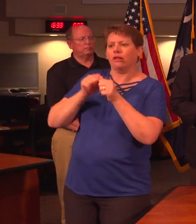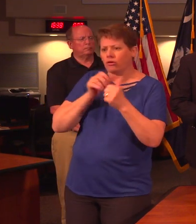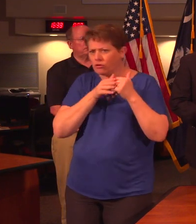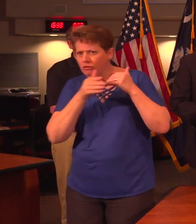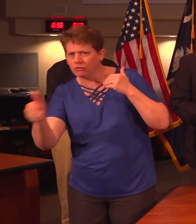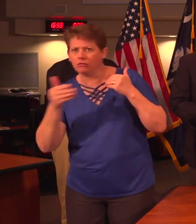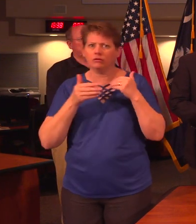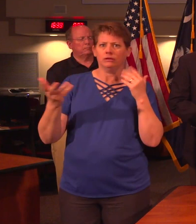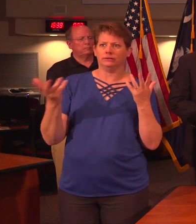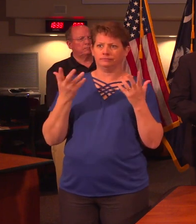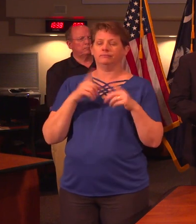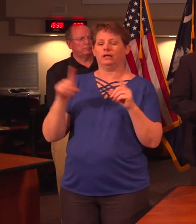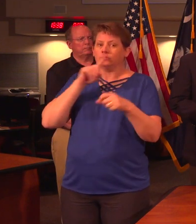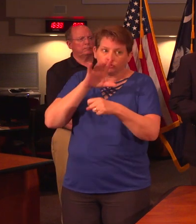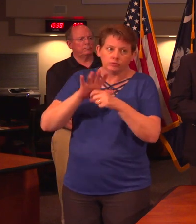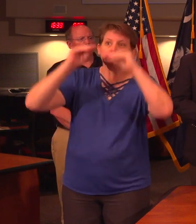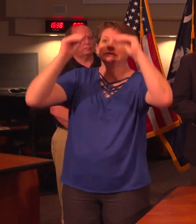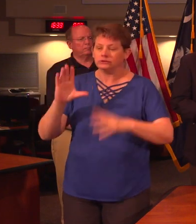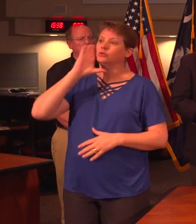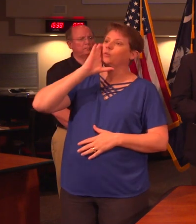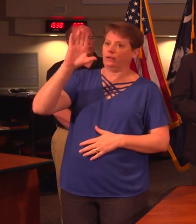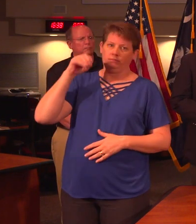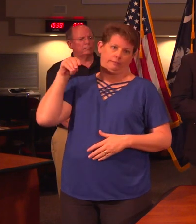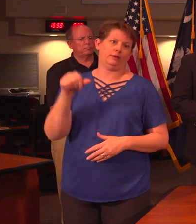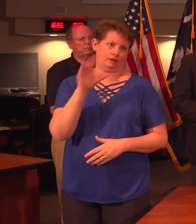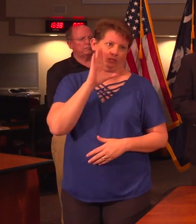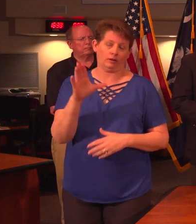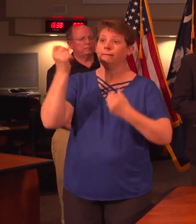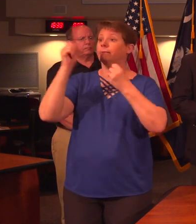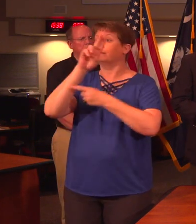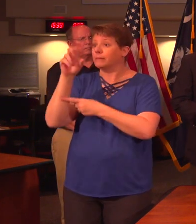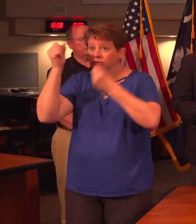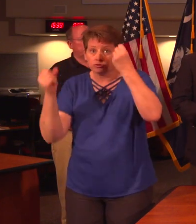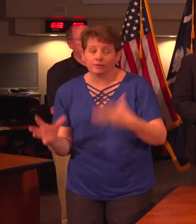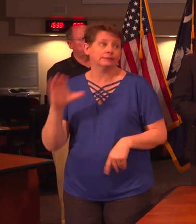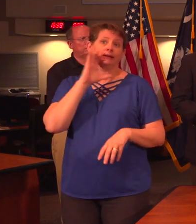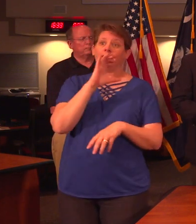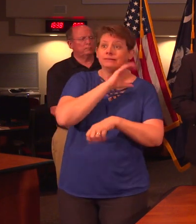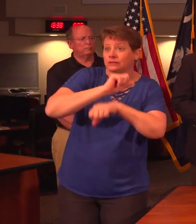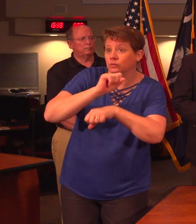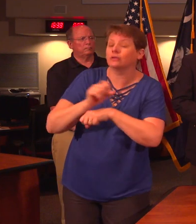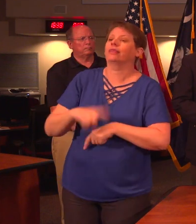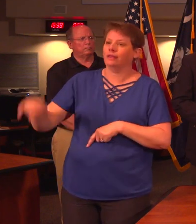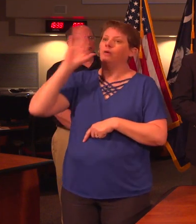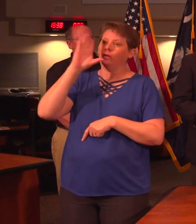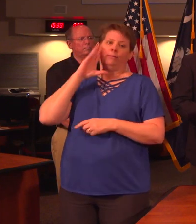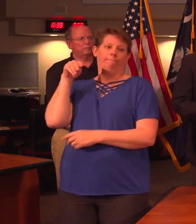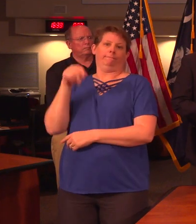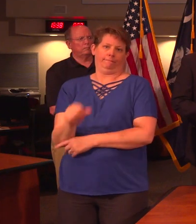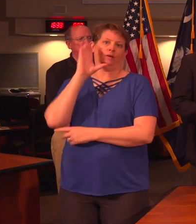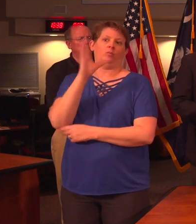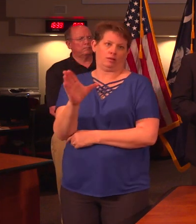going to last. But I want to assure that teachers will be paid, bus drivers, cafeteria workers, those folks will be covered.